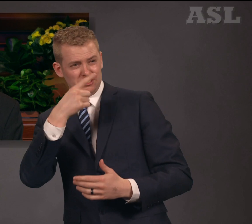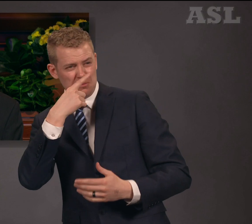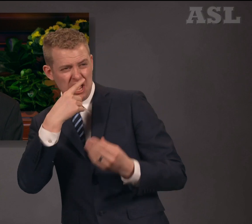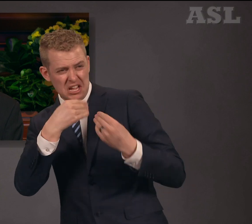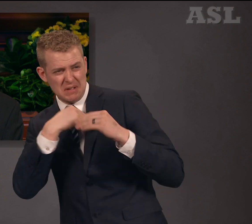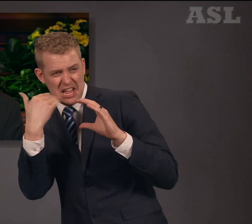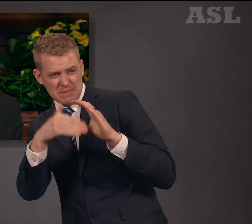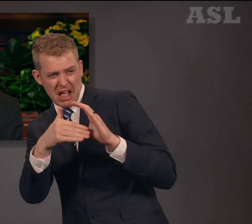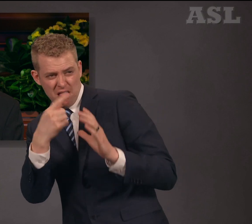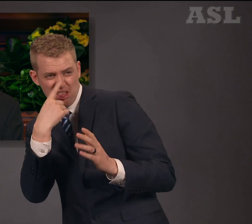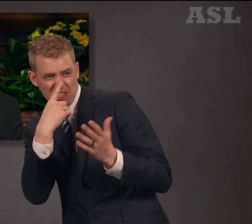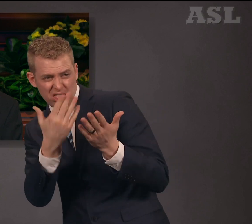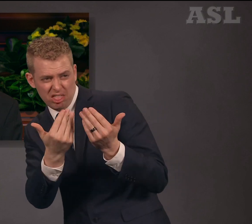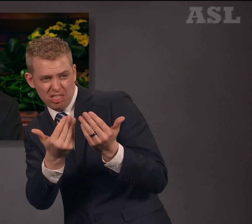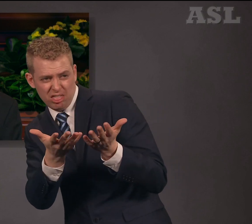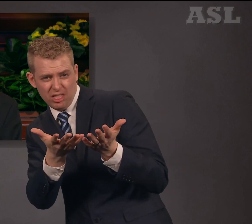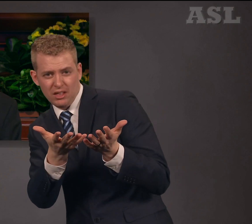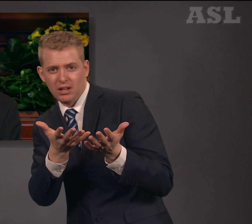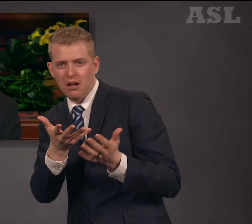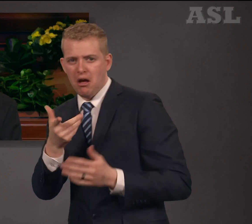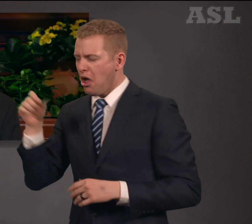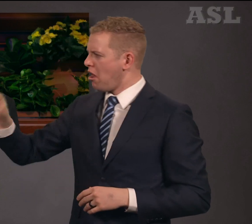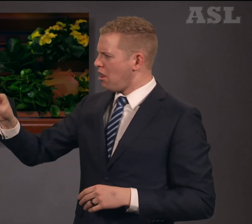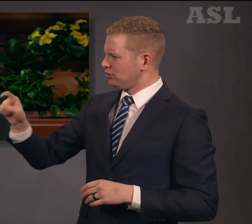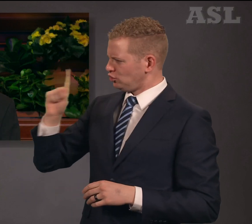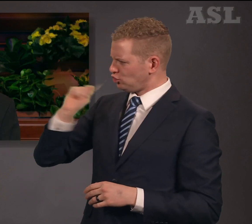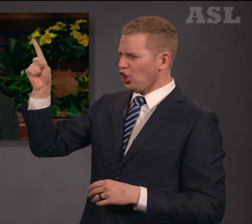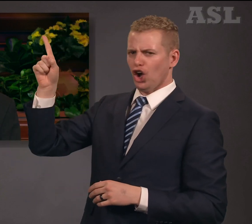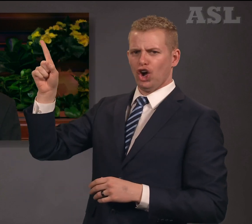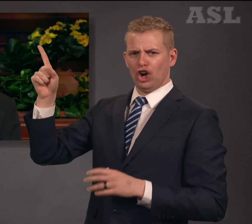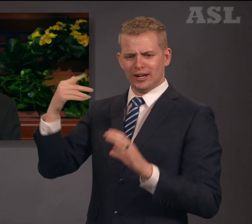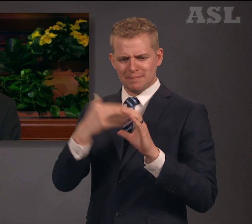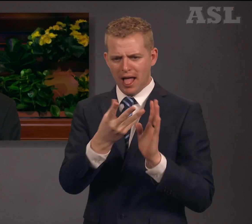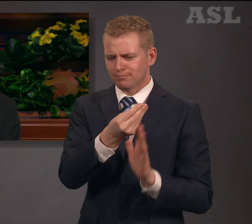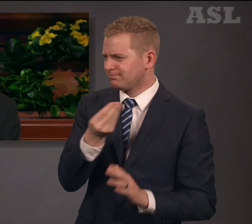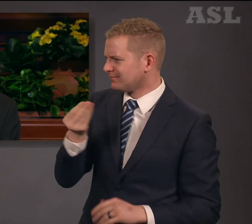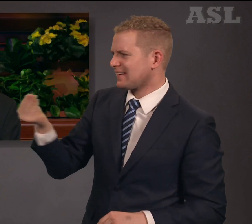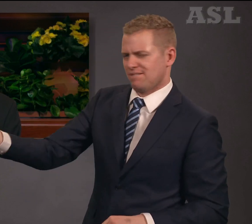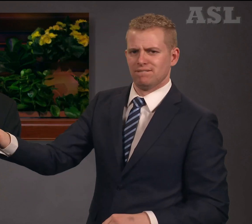I felt impressed to ask if I could have her email address.